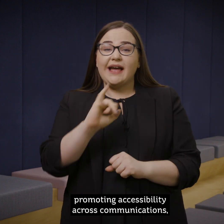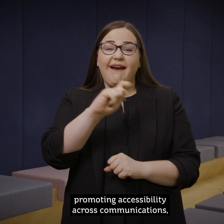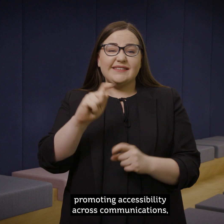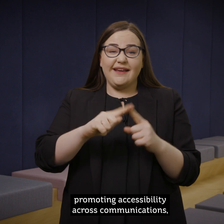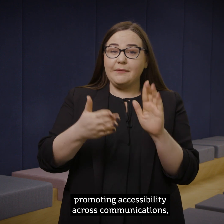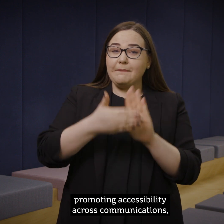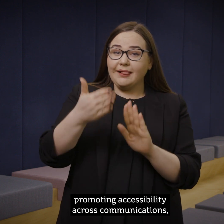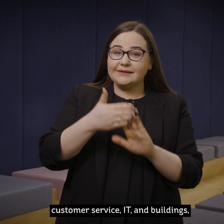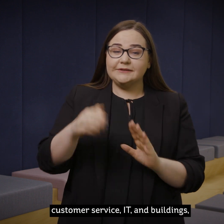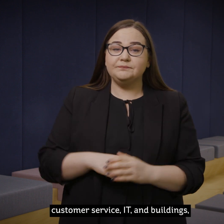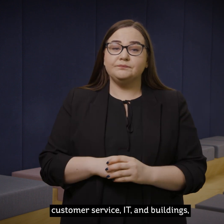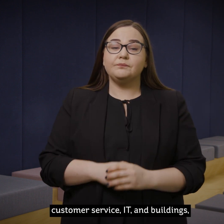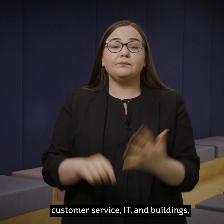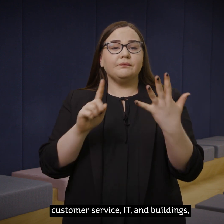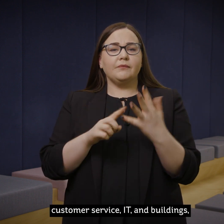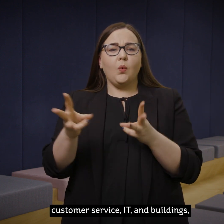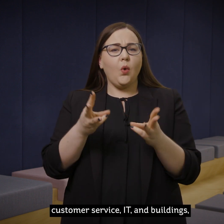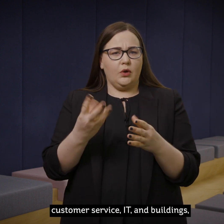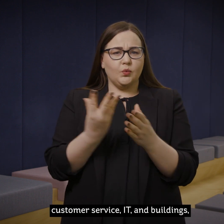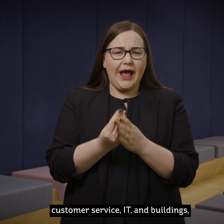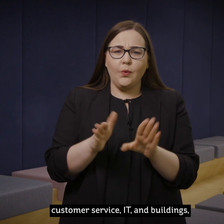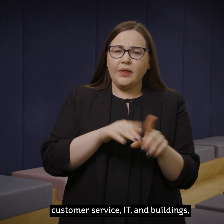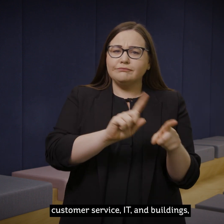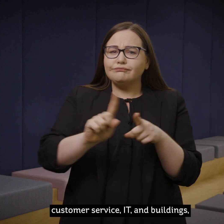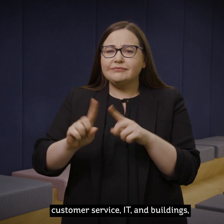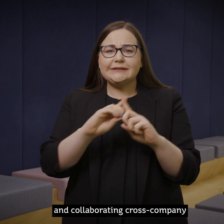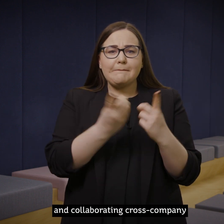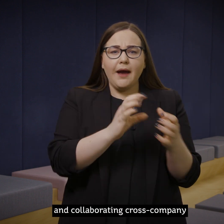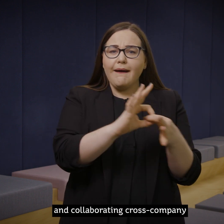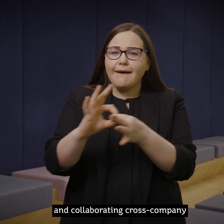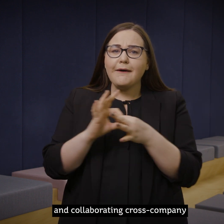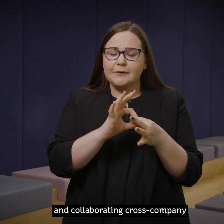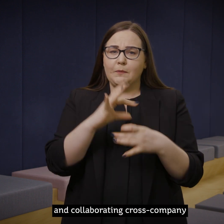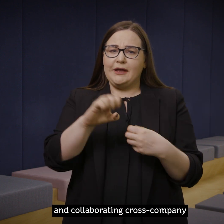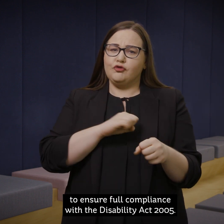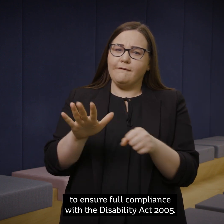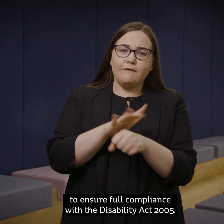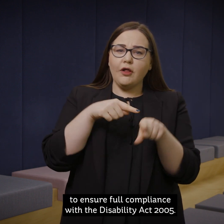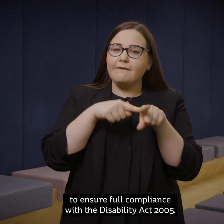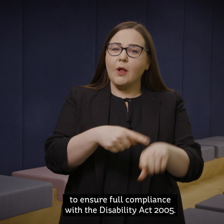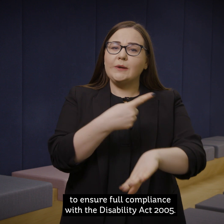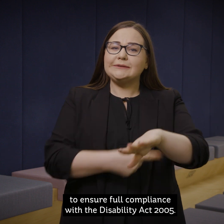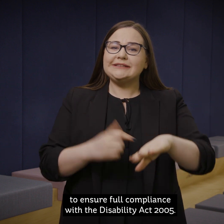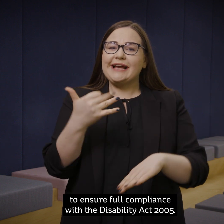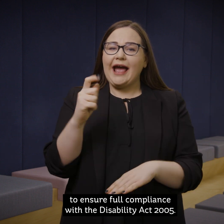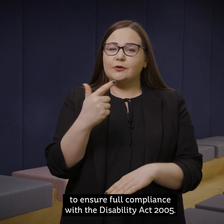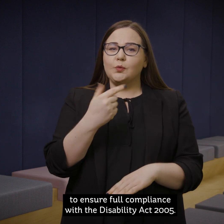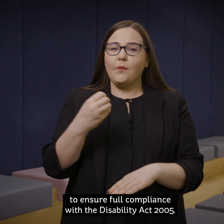communications, customer service, IT and buildings. And collaborating cross-company to ensure full compliance with the Disability Act